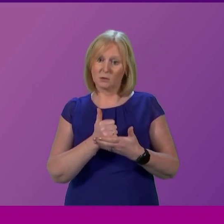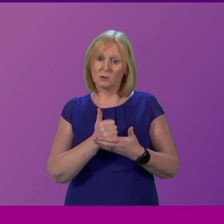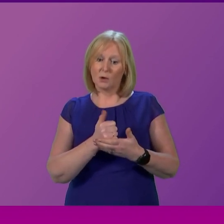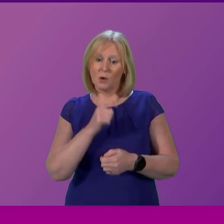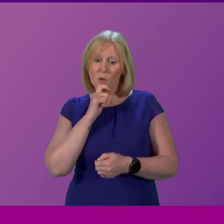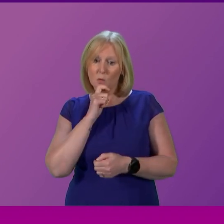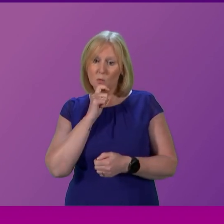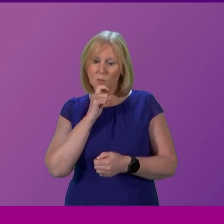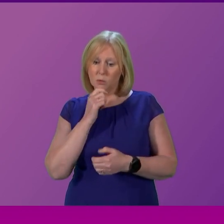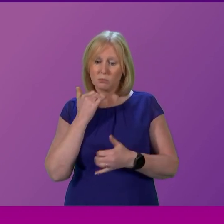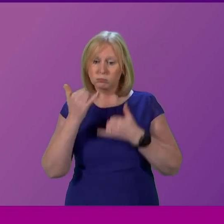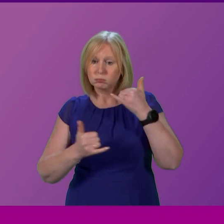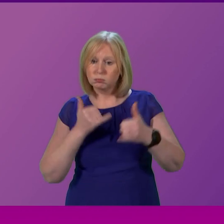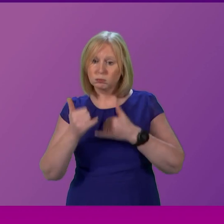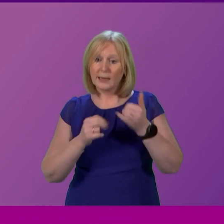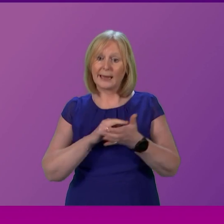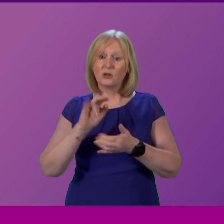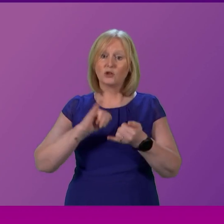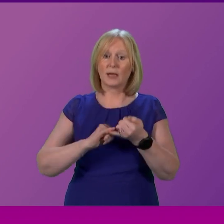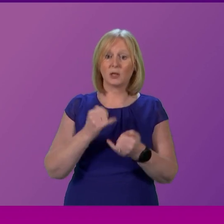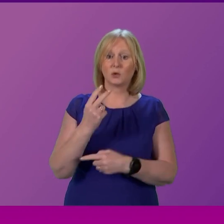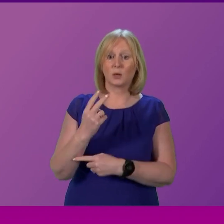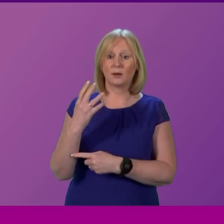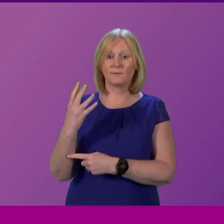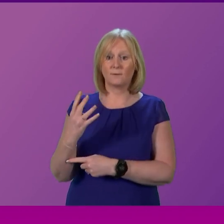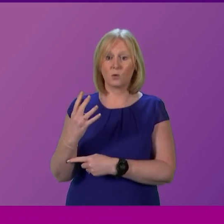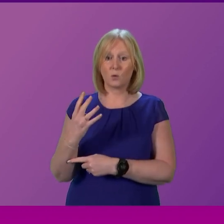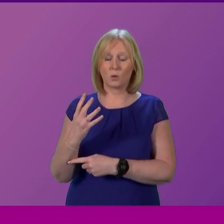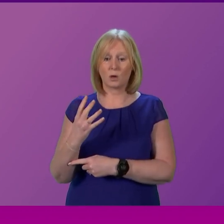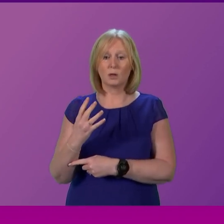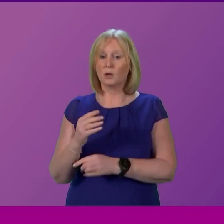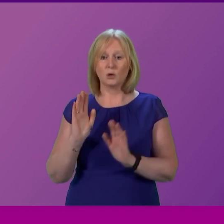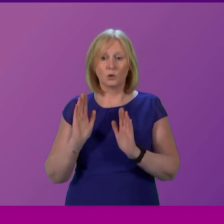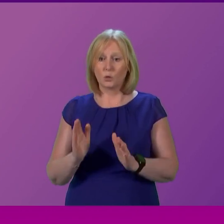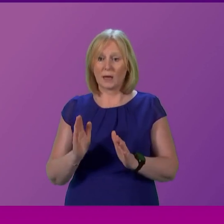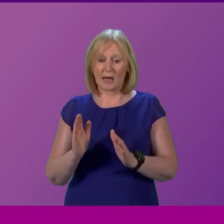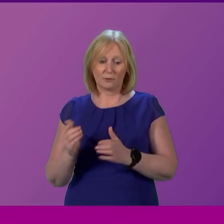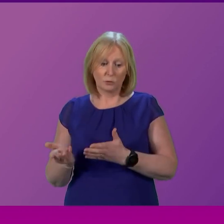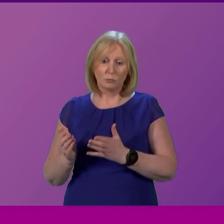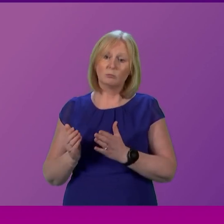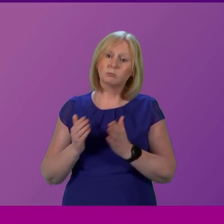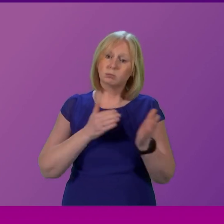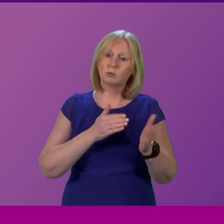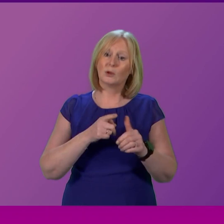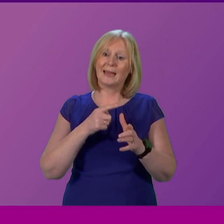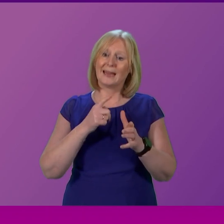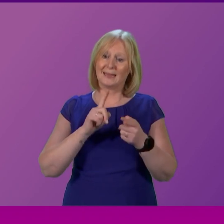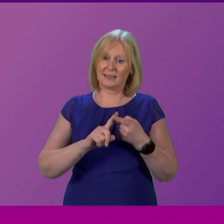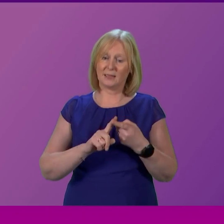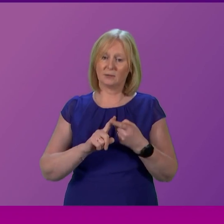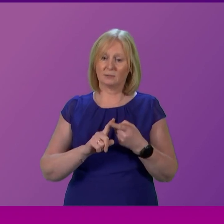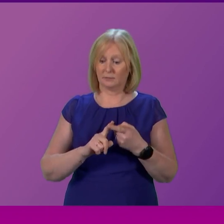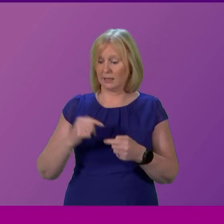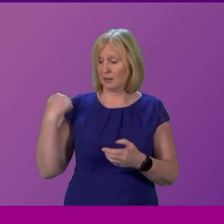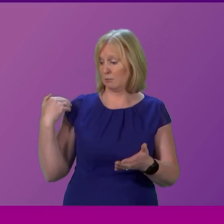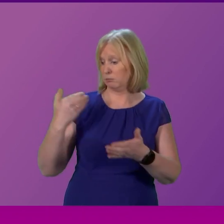those who call NHS 24 do not need onward transfer to already busy A&E departments. This winter, NHS